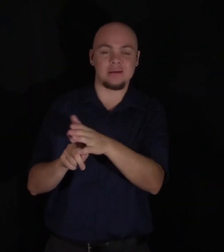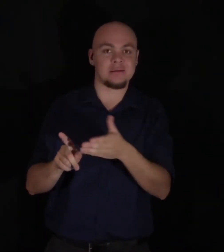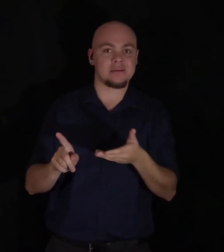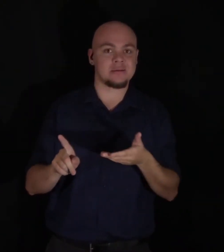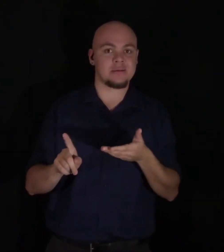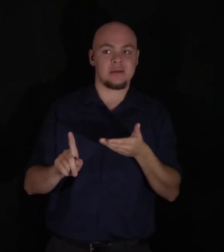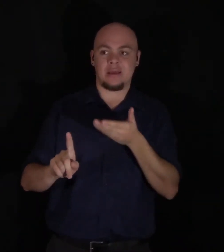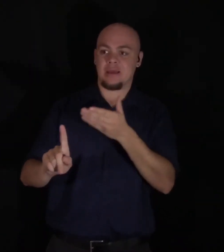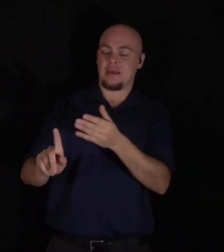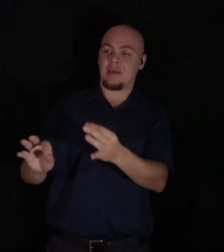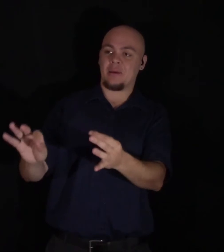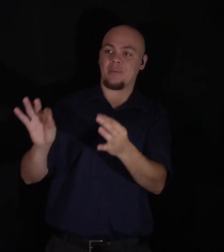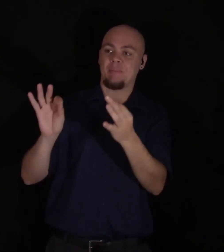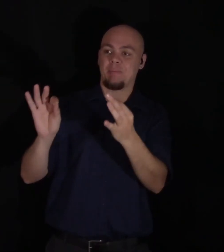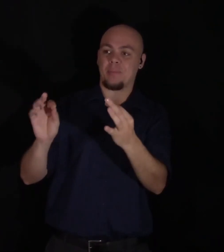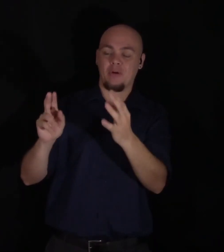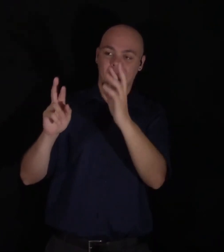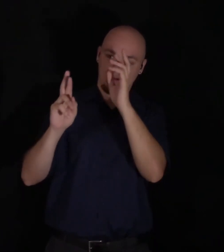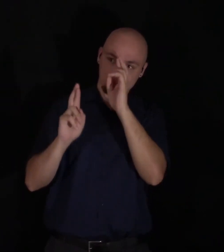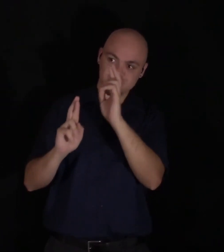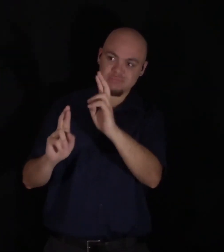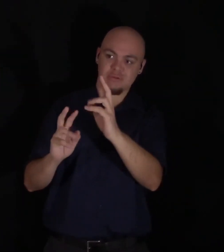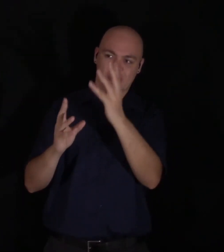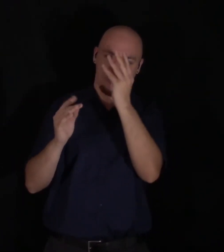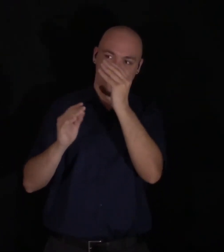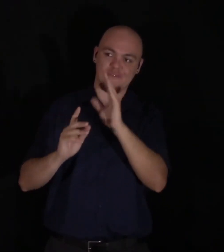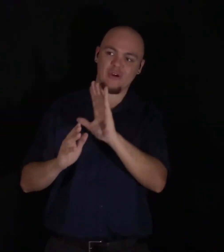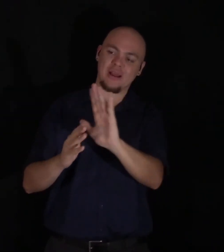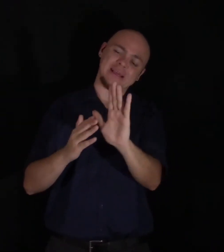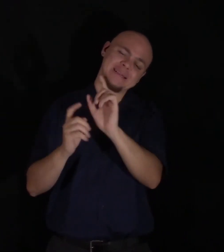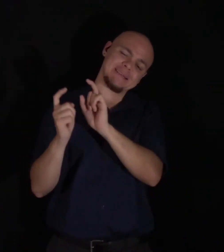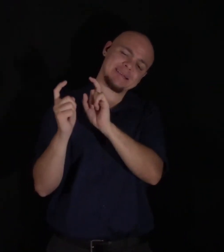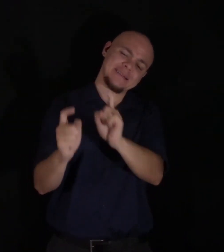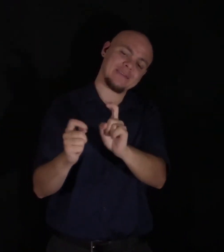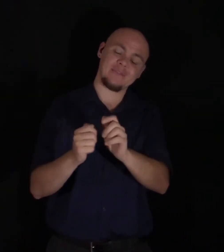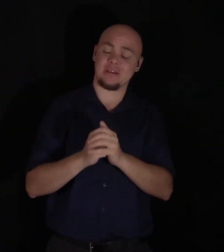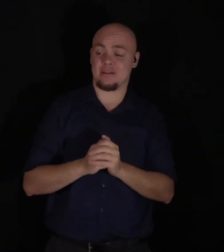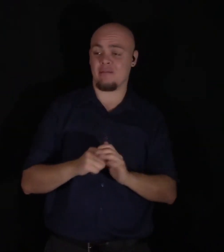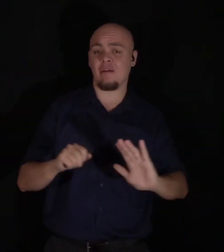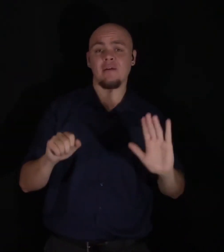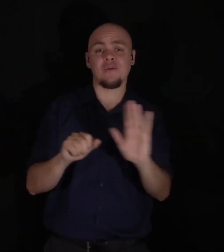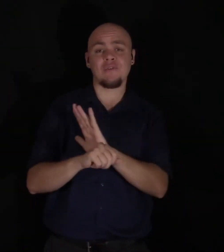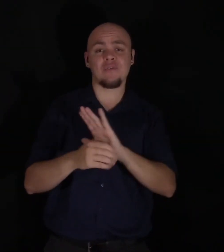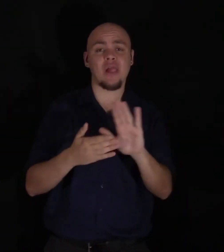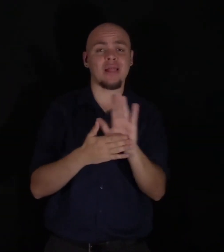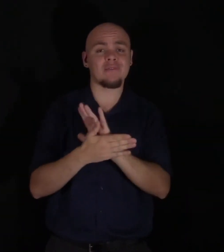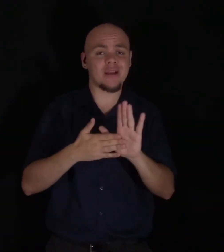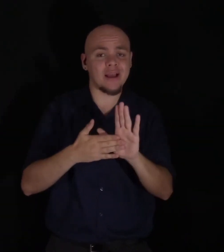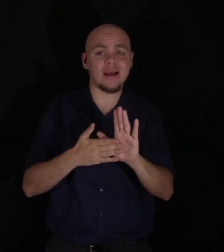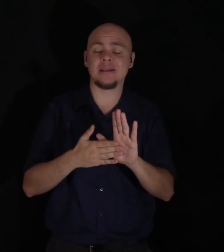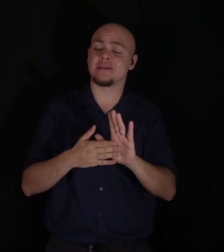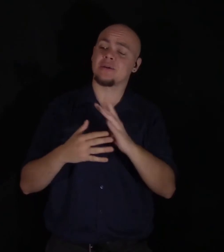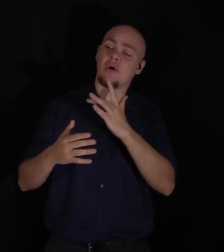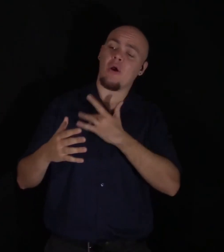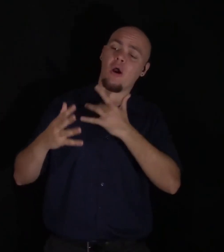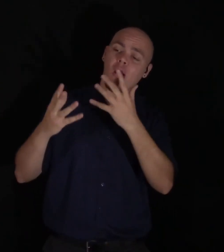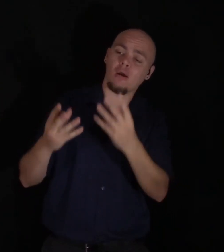perfectly humane, so thoughtful in his generosity, so full of kindness and tenderness amidst his passion for adventurous